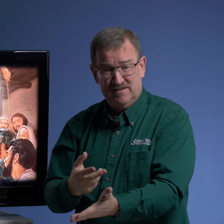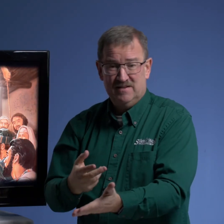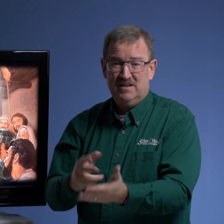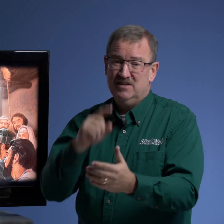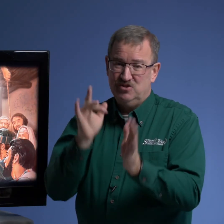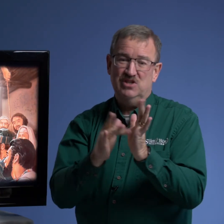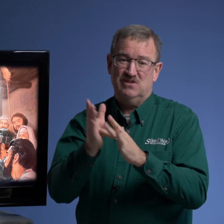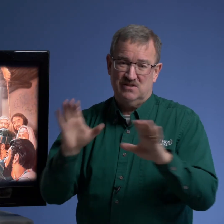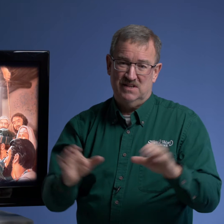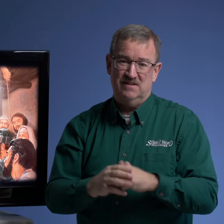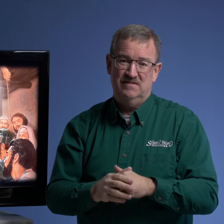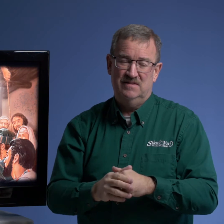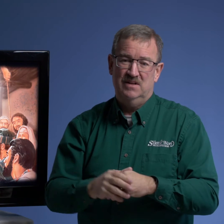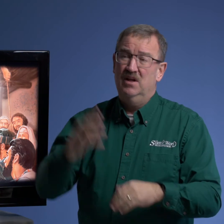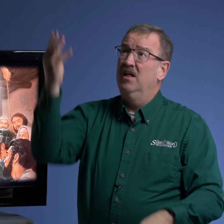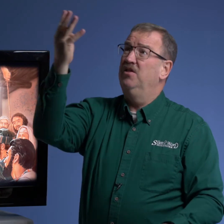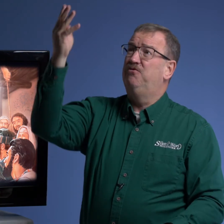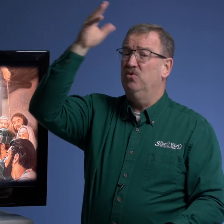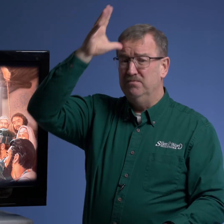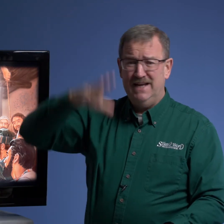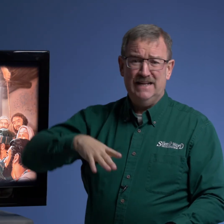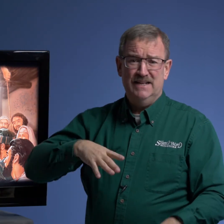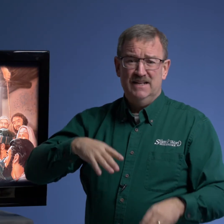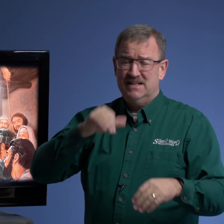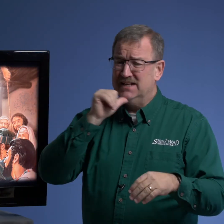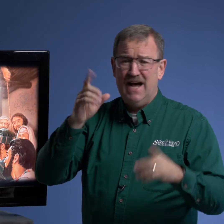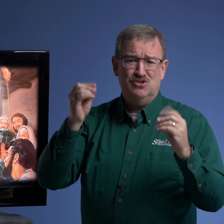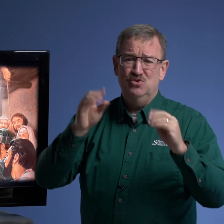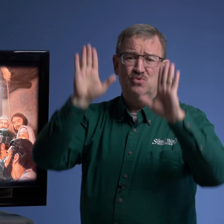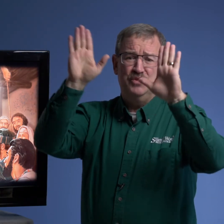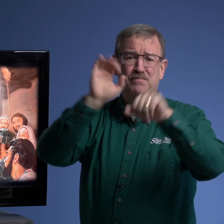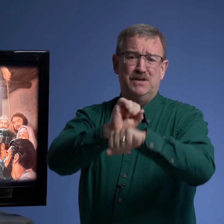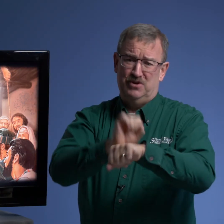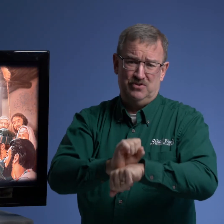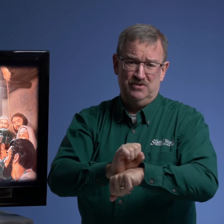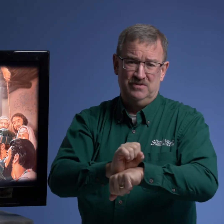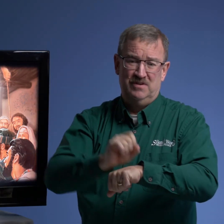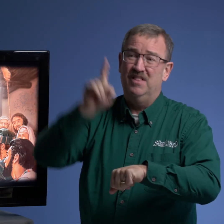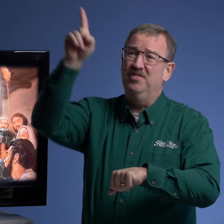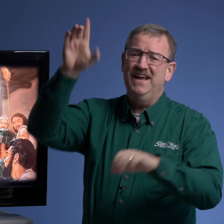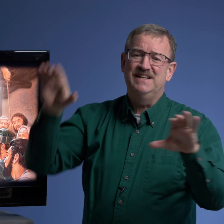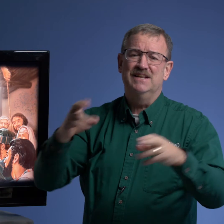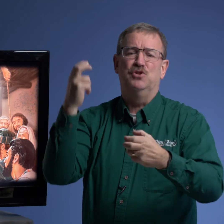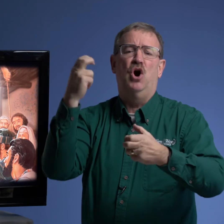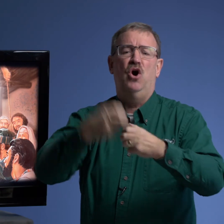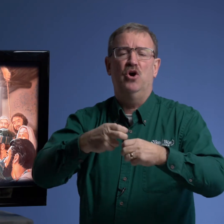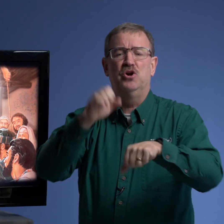jesus did the four men did not do the miracle they did the hard